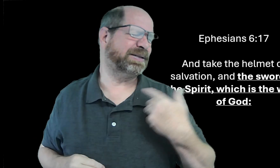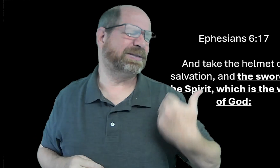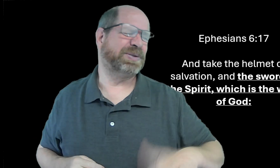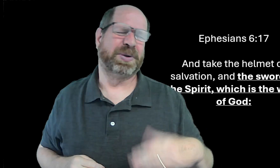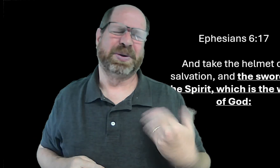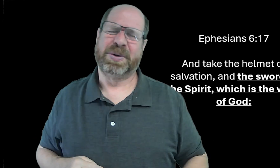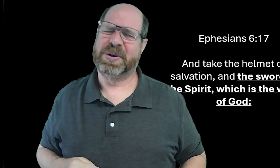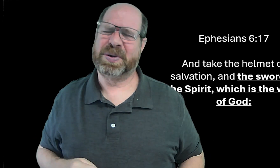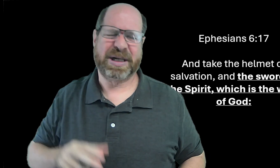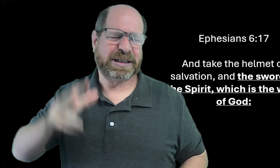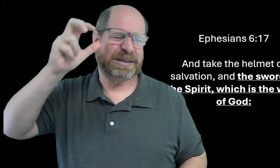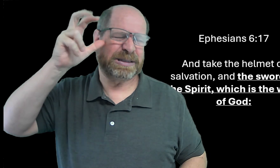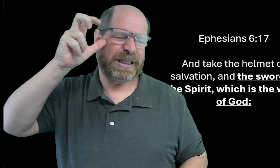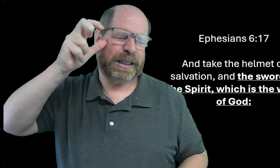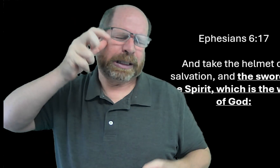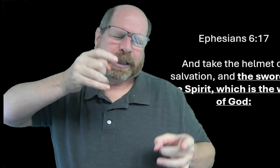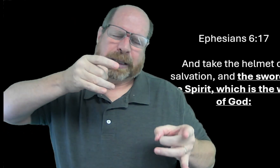in all of us it's our weapon